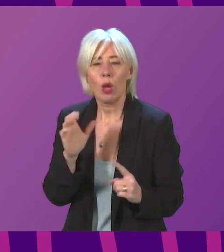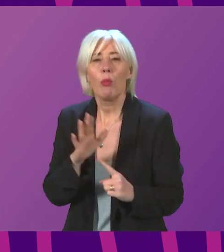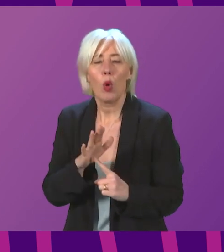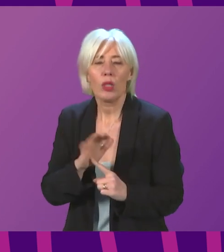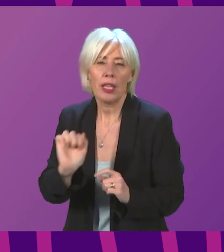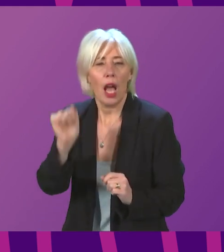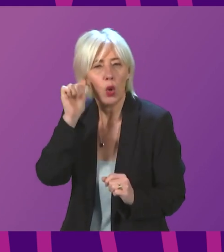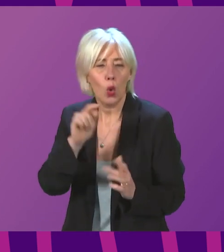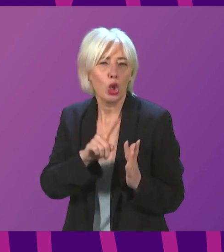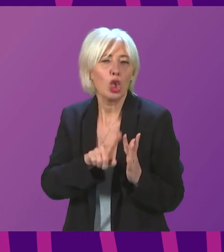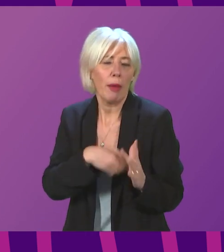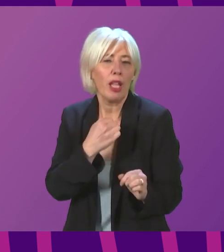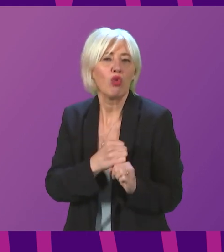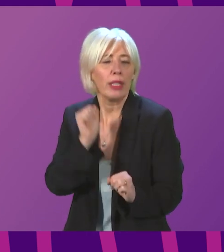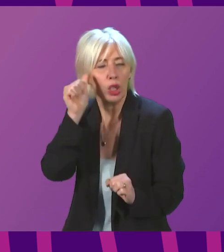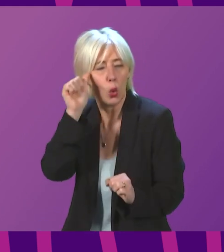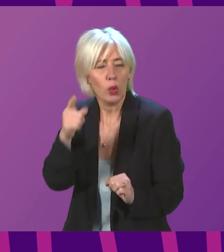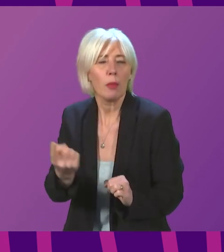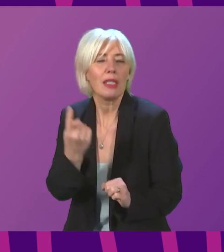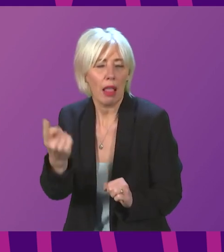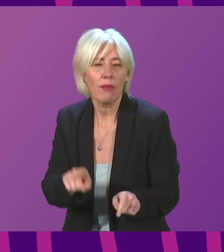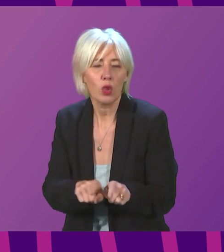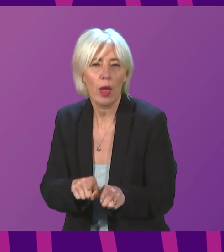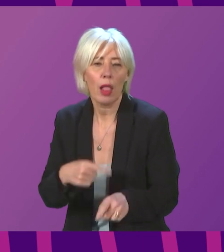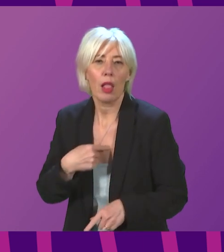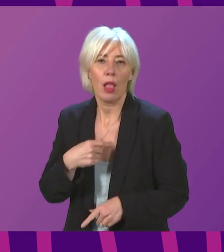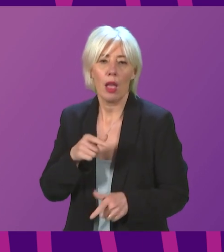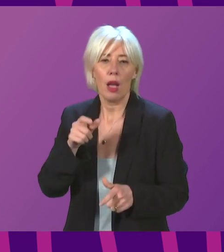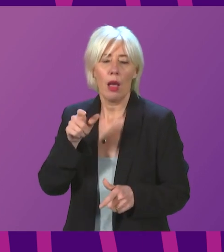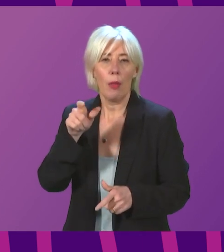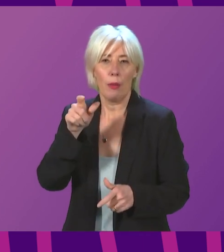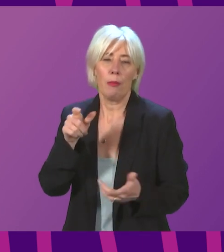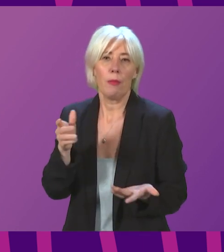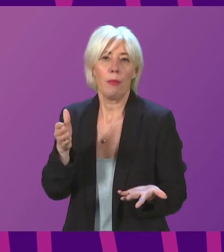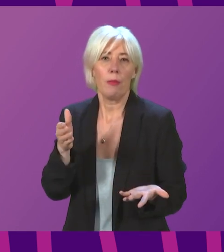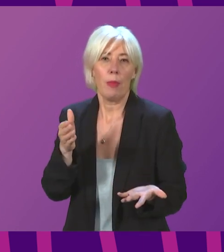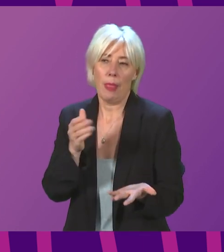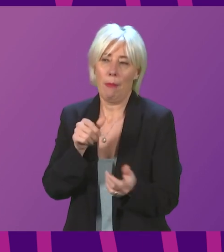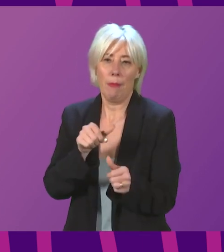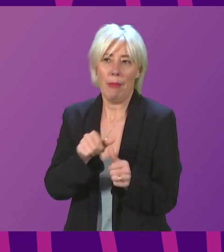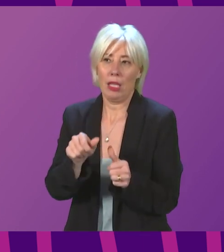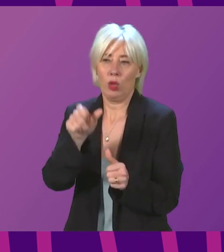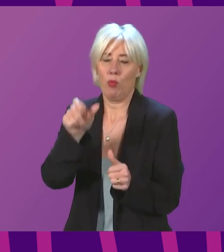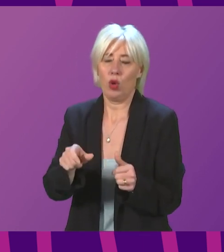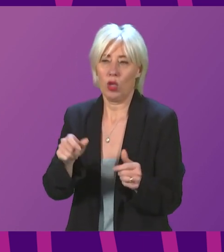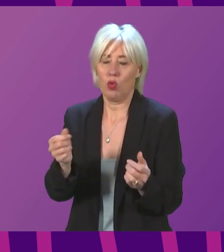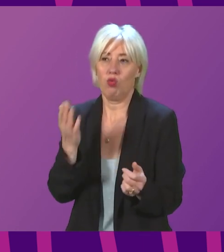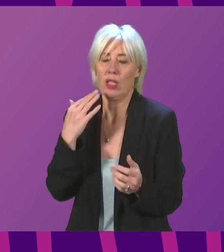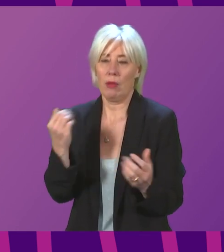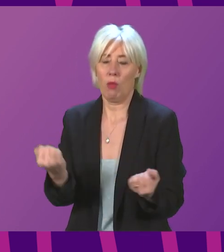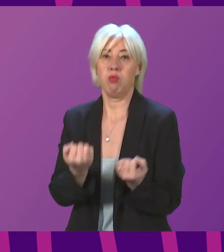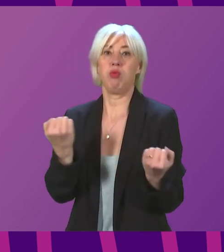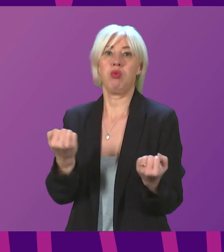it one Jamie Green will recognise and actually the person I have seen articulate this point best and most powerfully in recent days